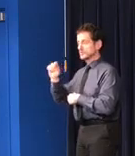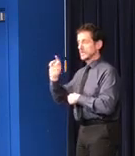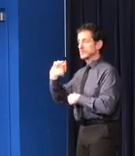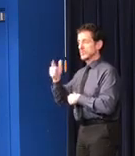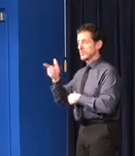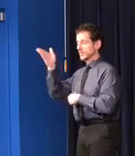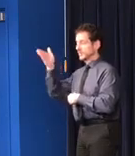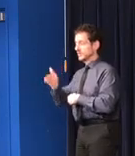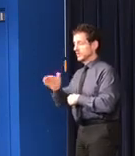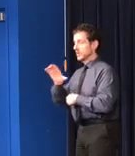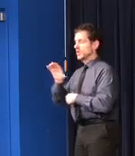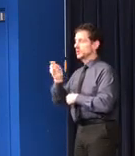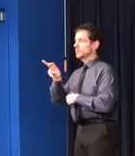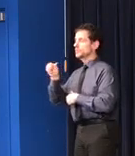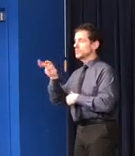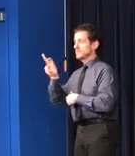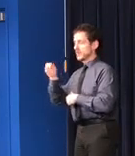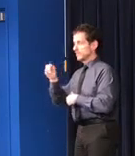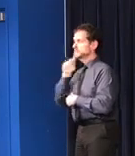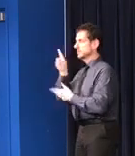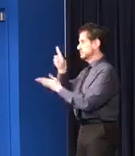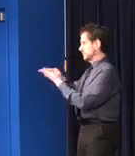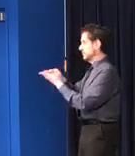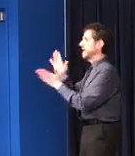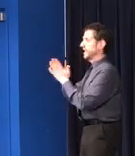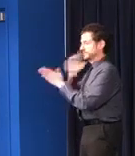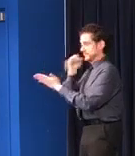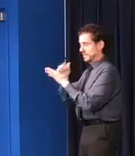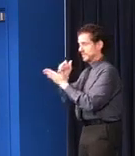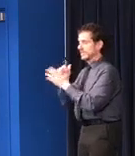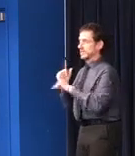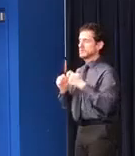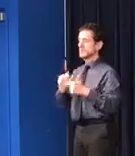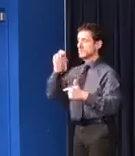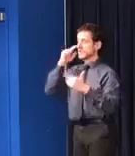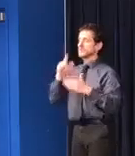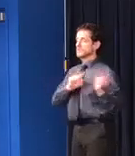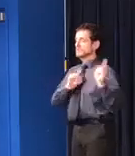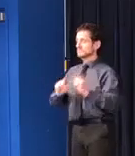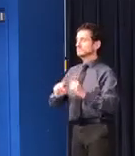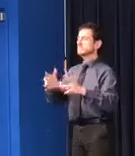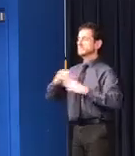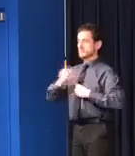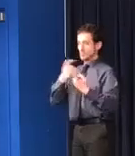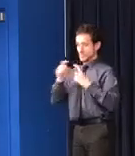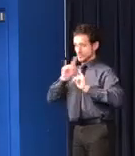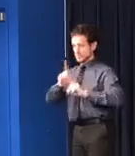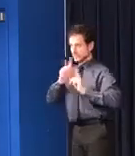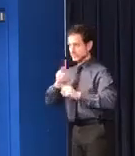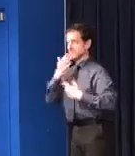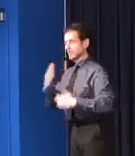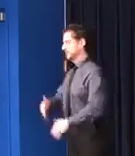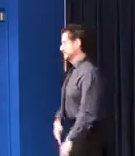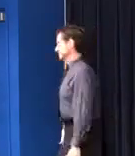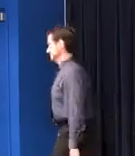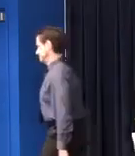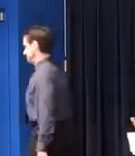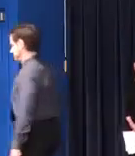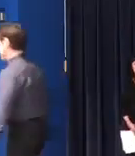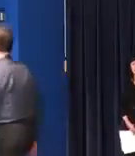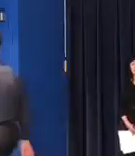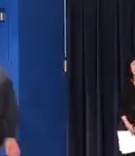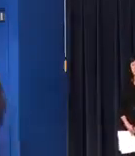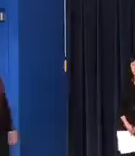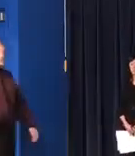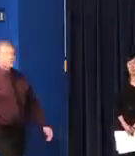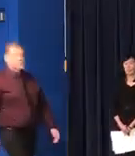backslash coronavirus. And now I will turn it over to the governor for questions. Thank you. Thank you, Carolyn. I just want